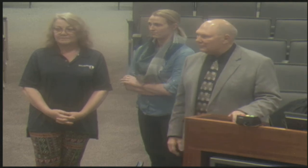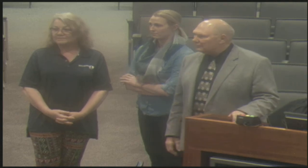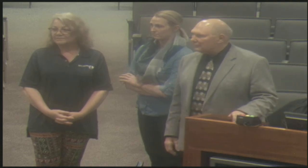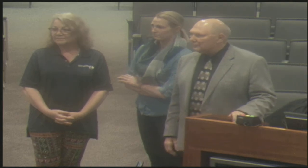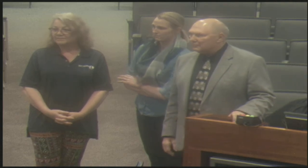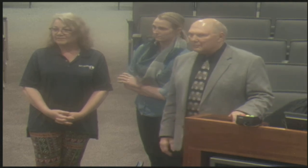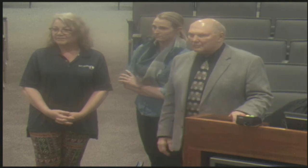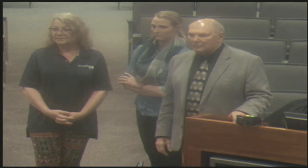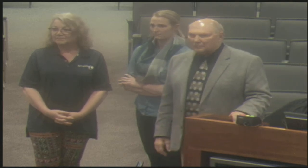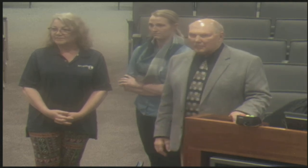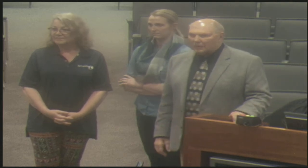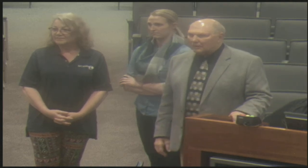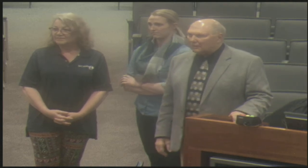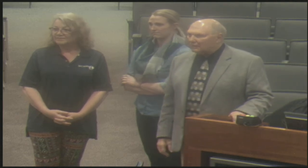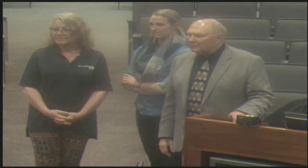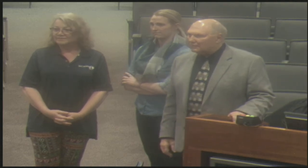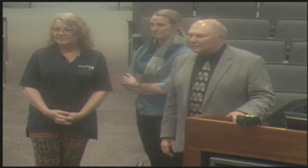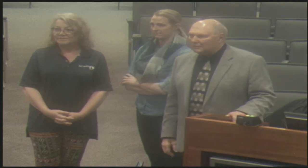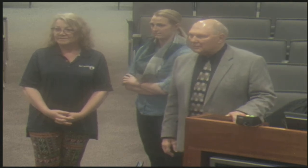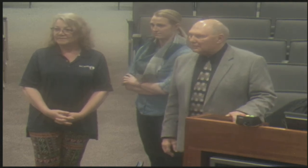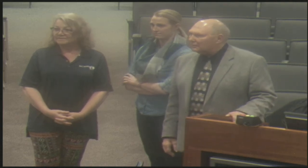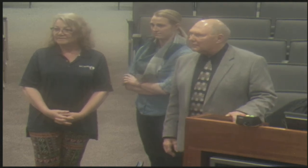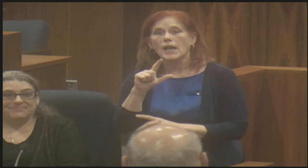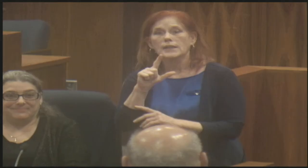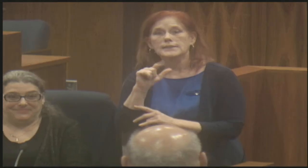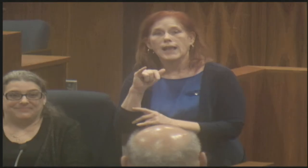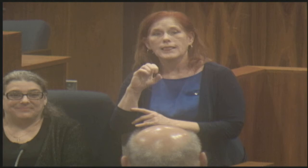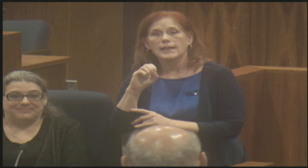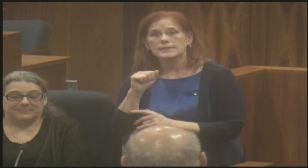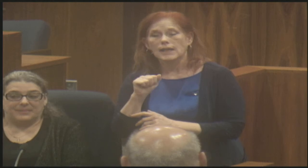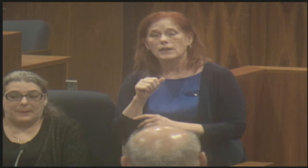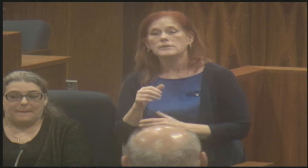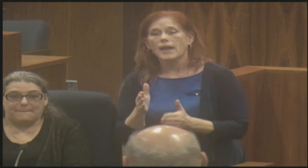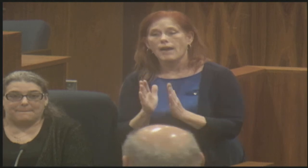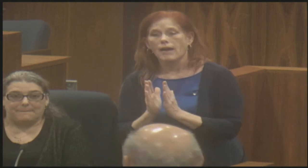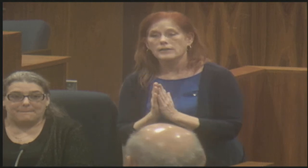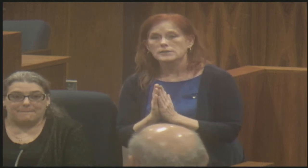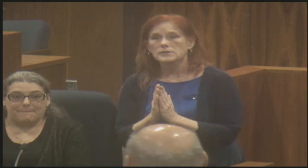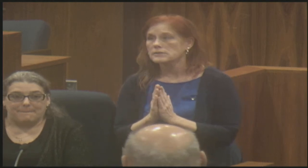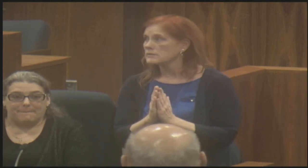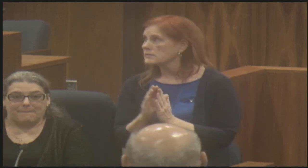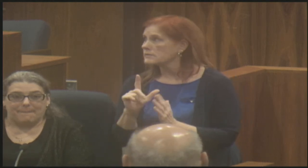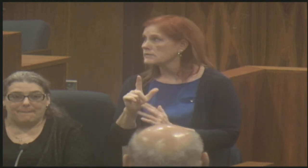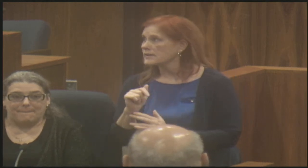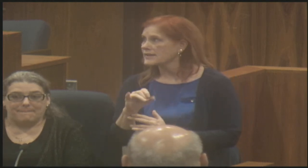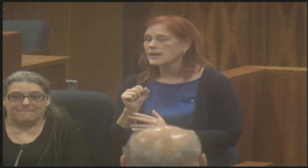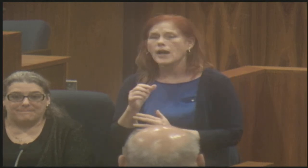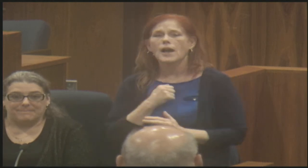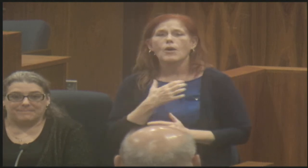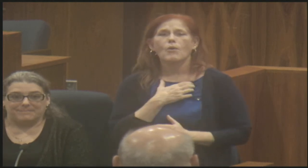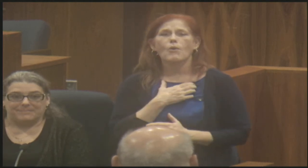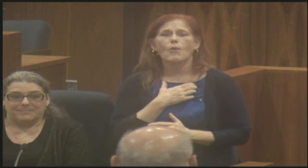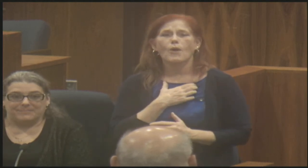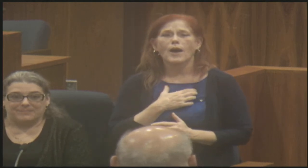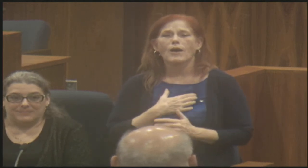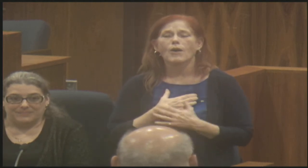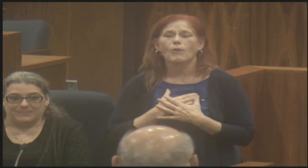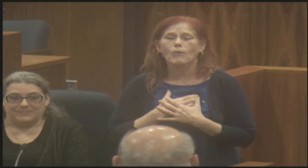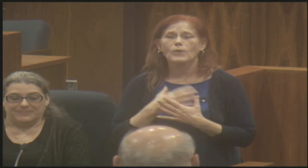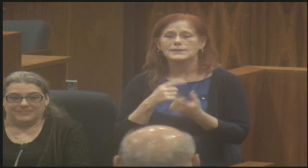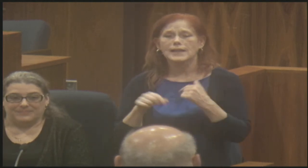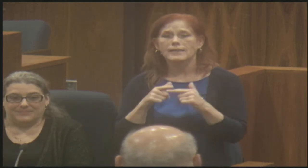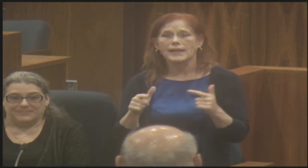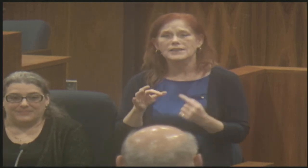Are there any other questions? Yes. I, I so wish sign language and